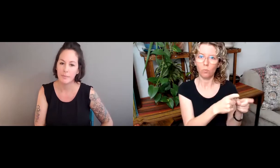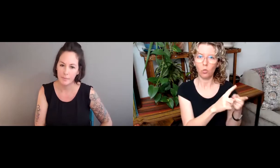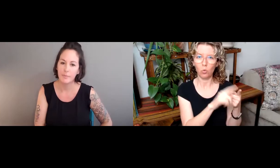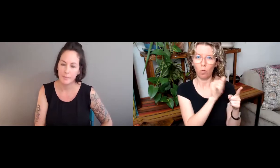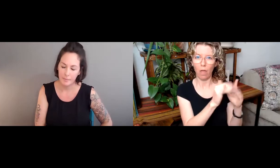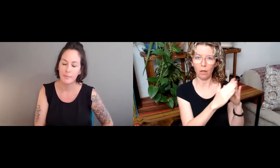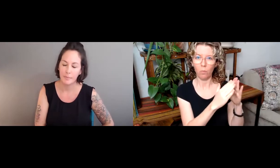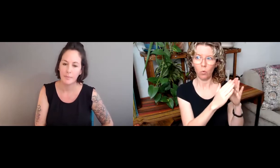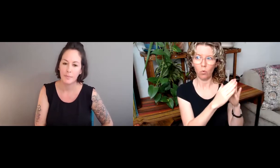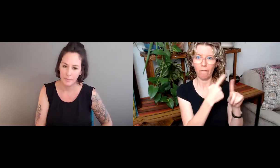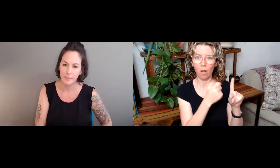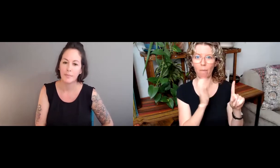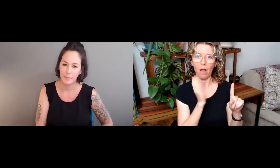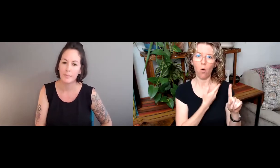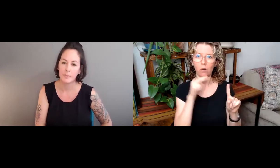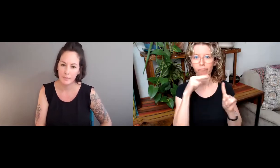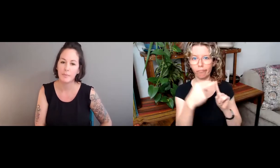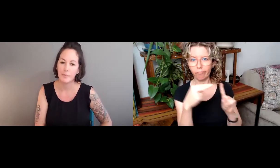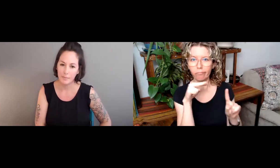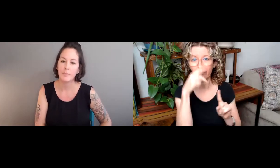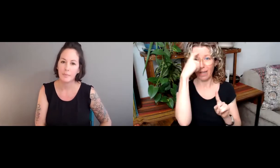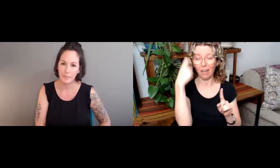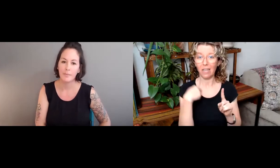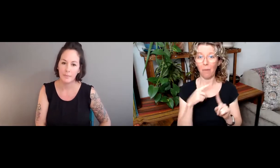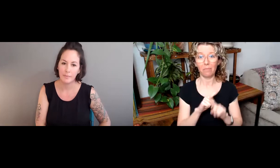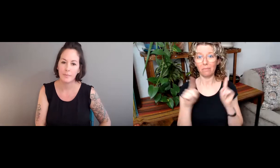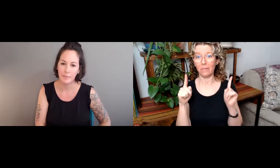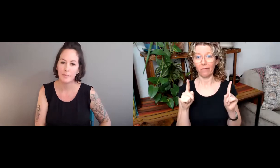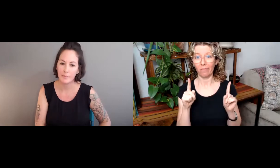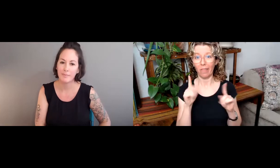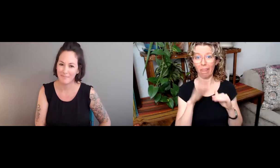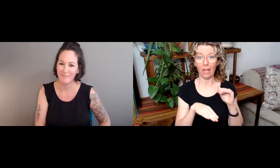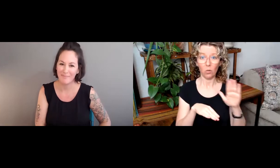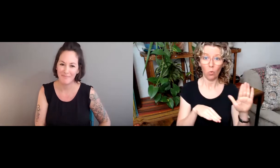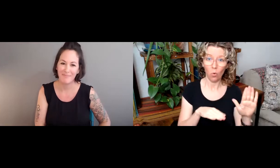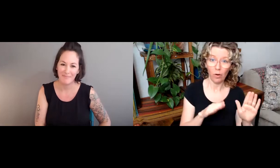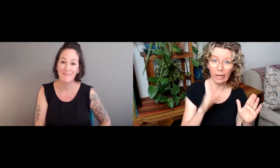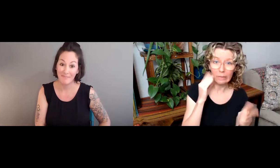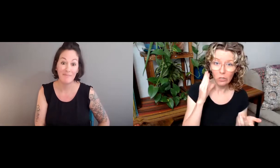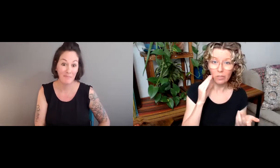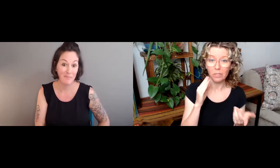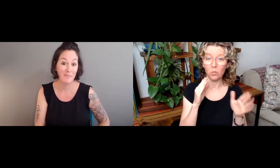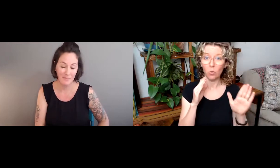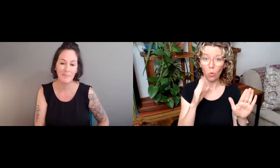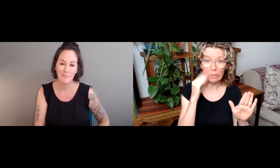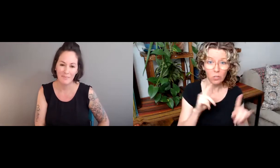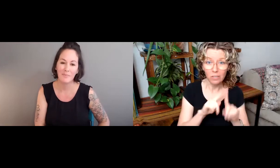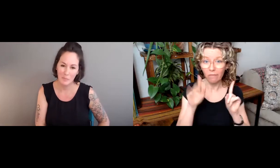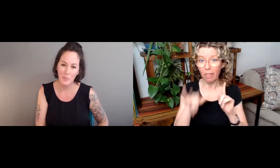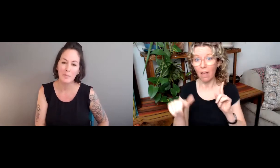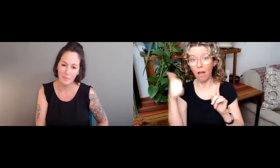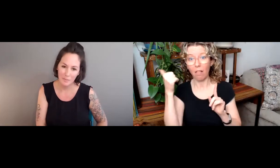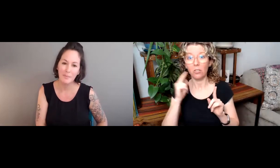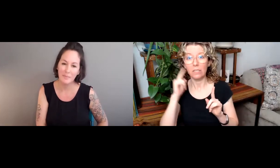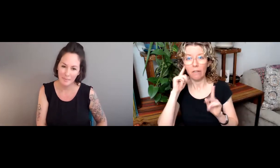in our work and our contributions to those communities from our perspectives. My